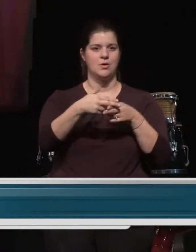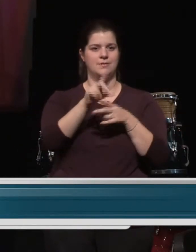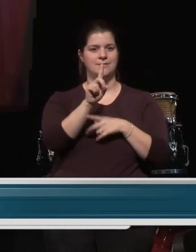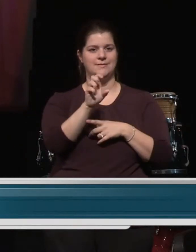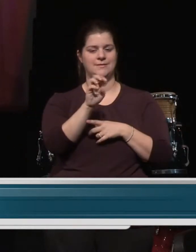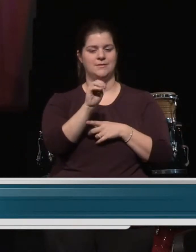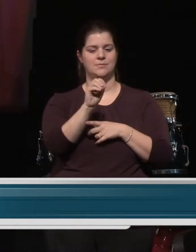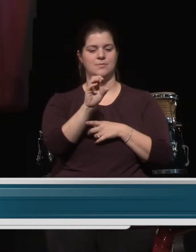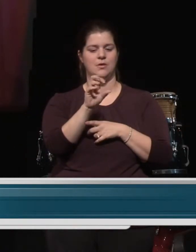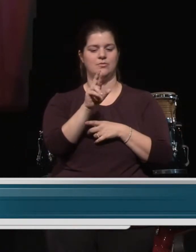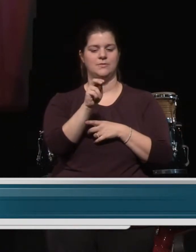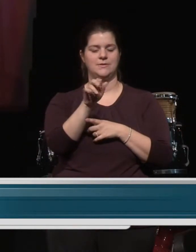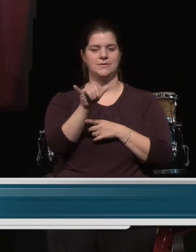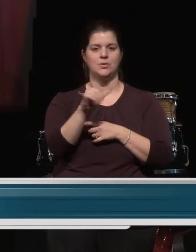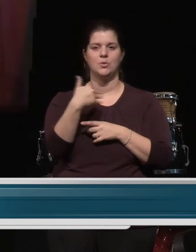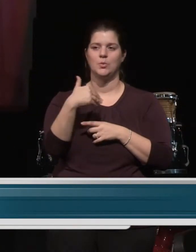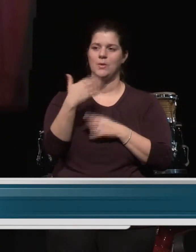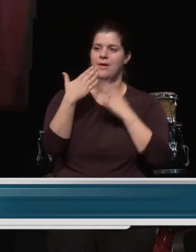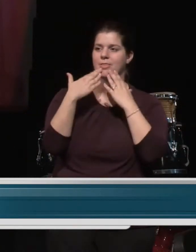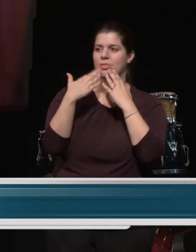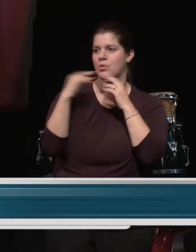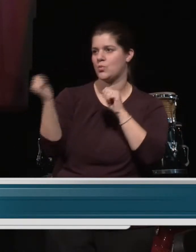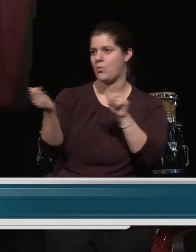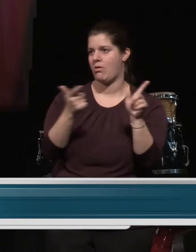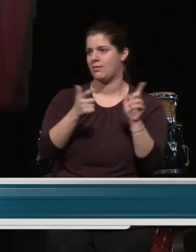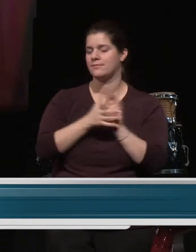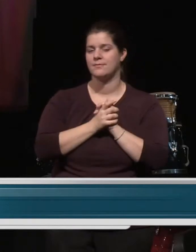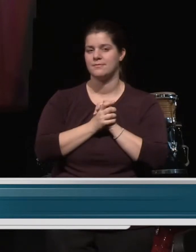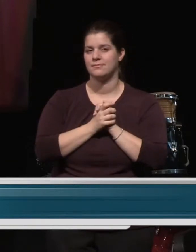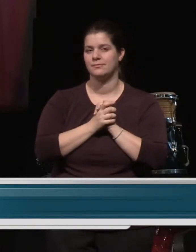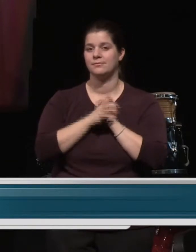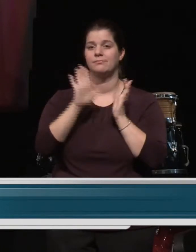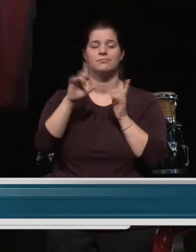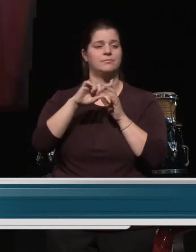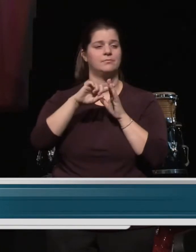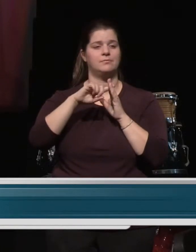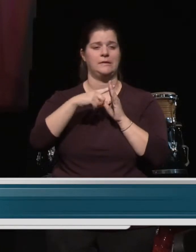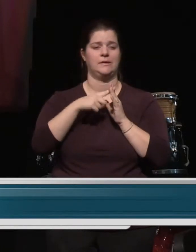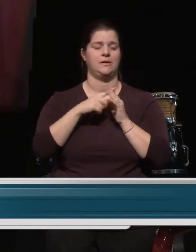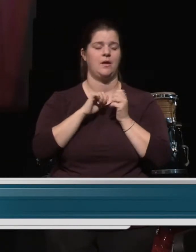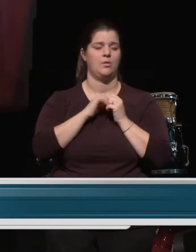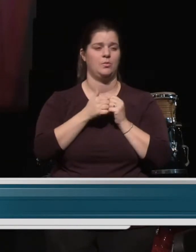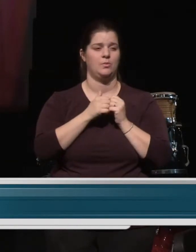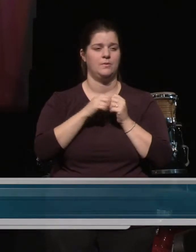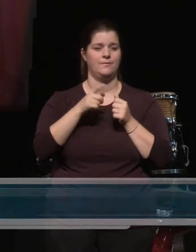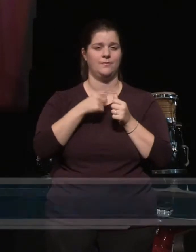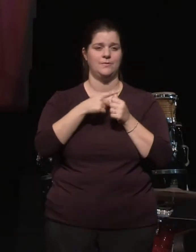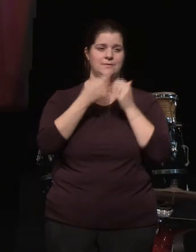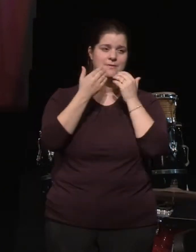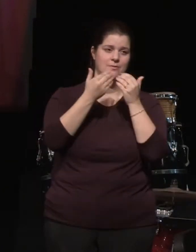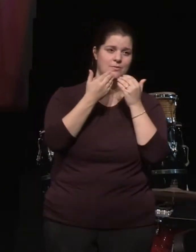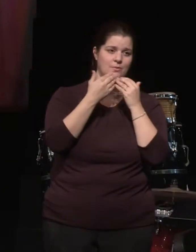welcome and thank you. I want to begin by giving a special thanks to Ken Ullman and Courtney Watson